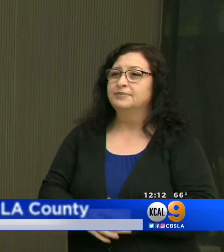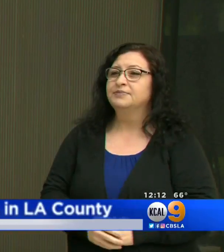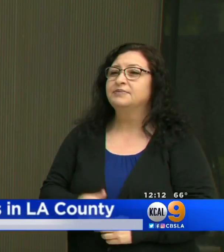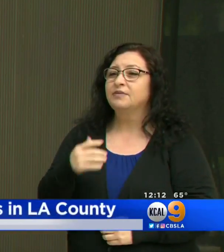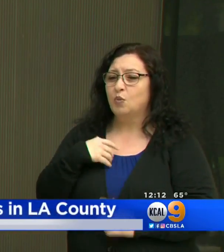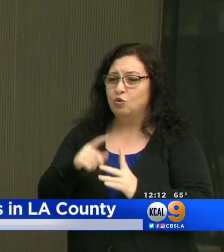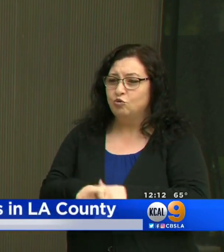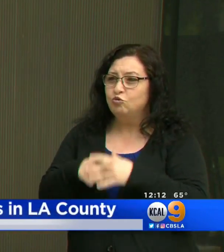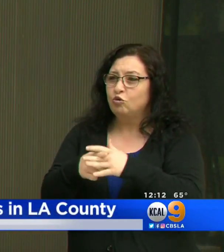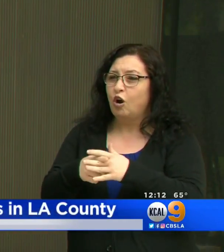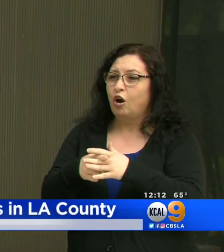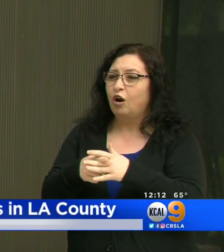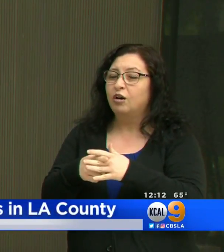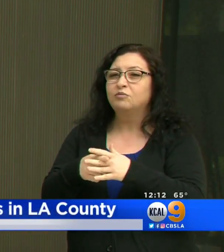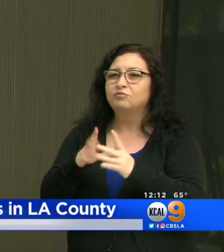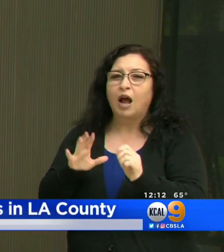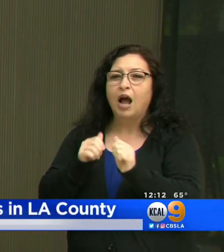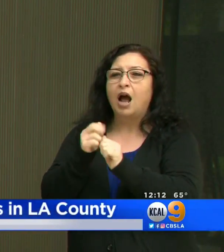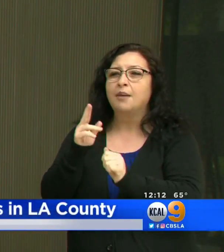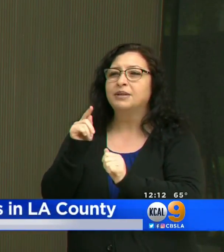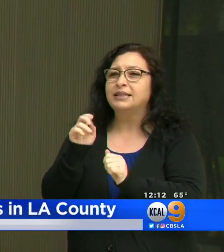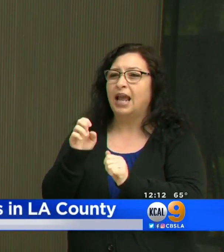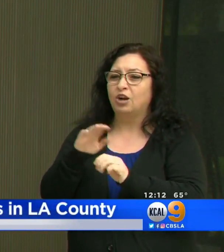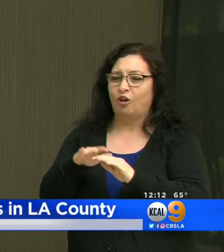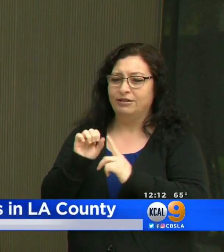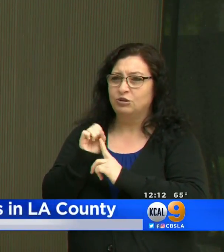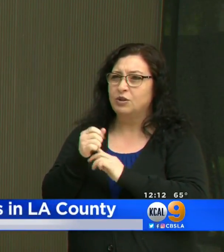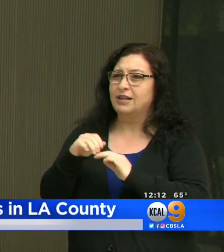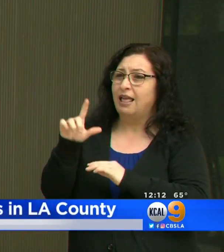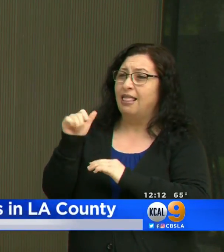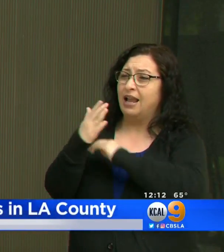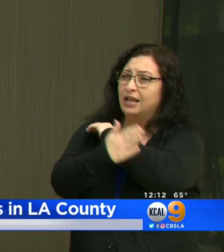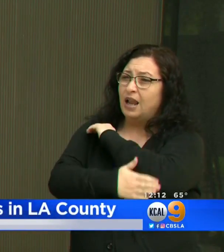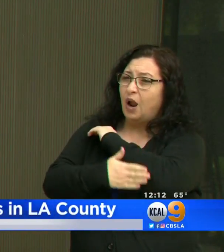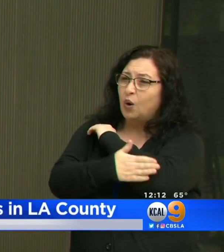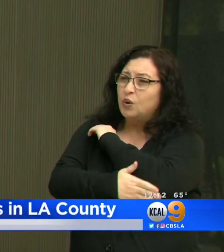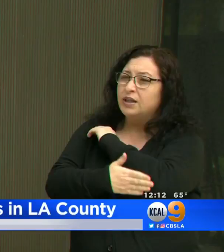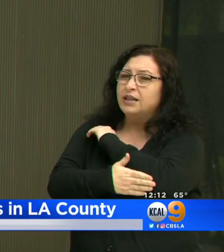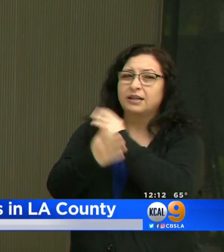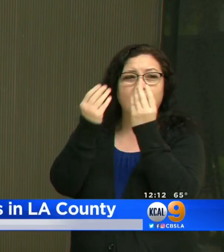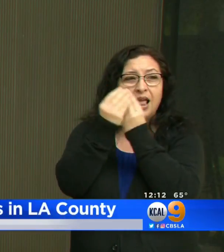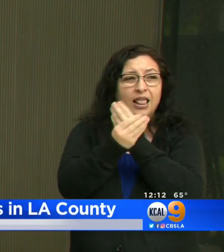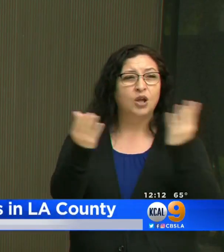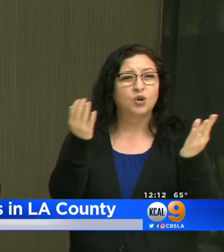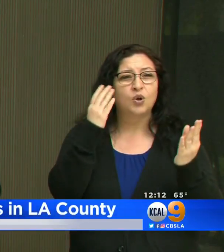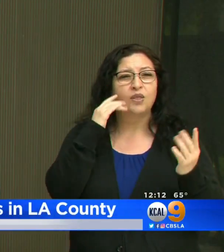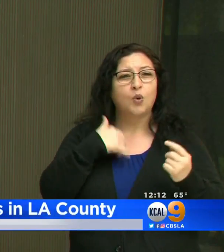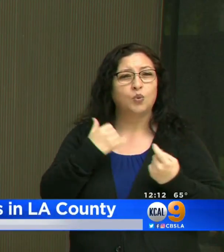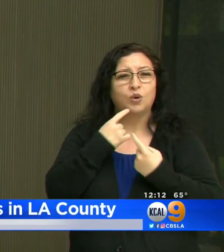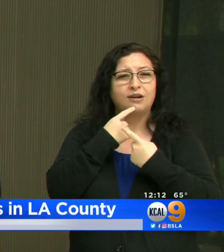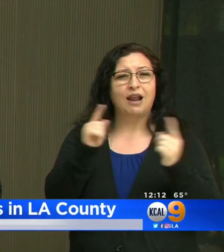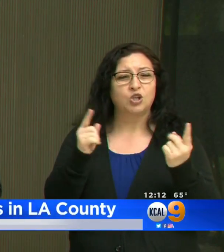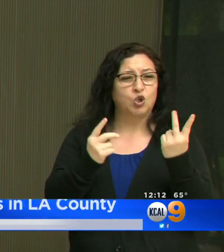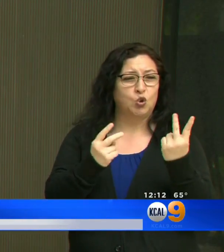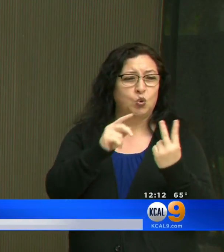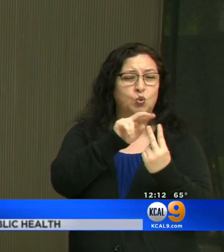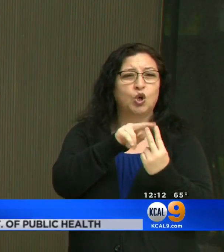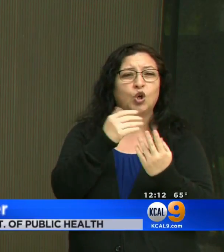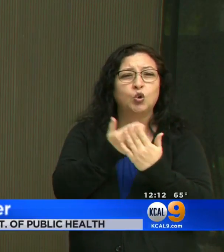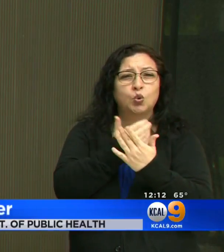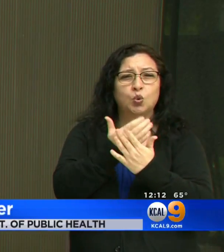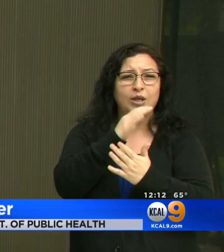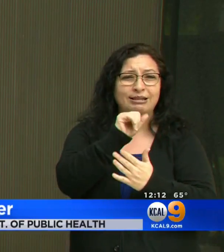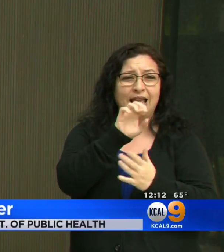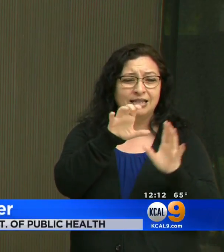public health delivering an update on the efforts to curb coronavirus cases. Let's go ahead and listen in. Today we're announcing two new cases.